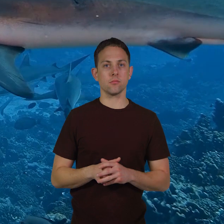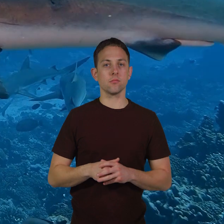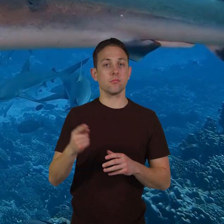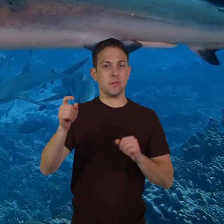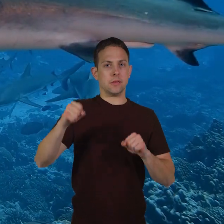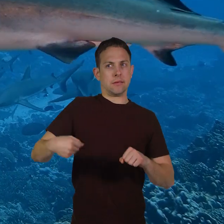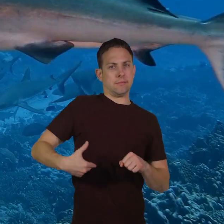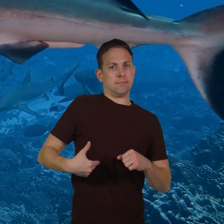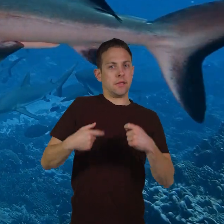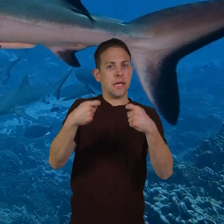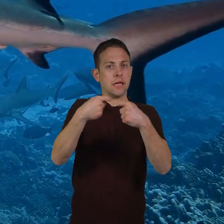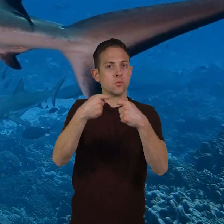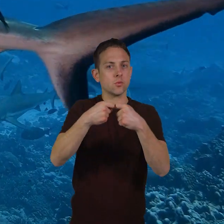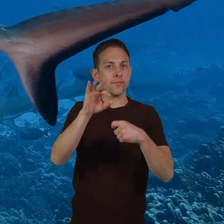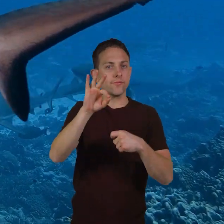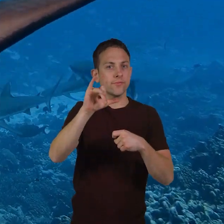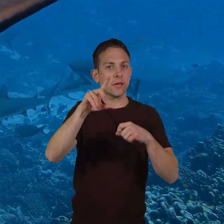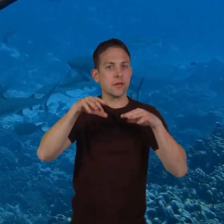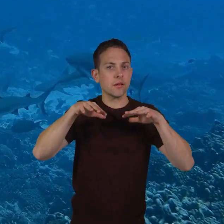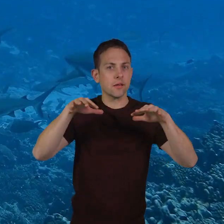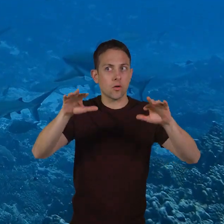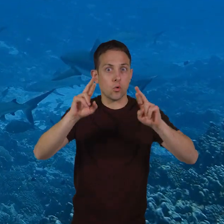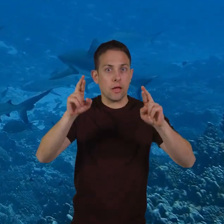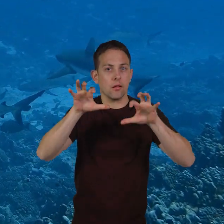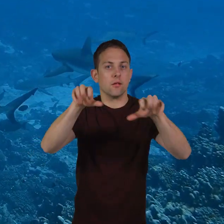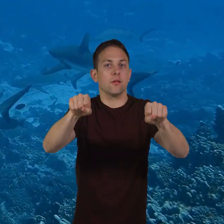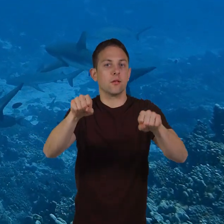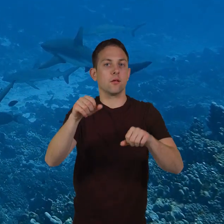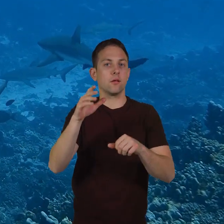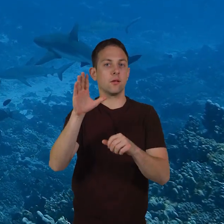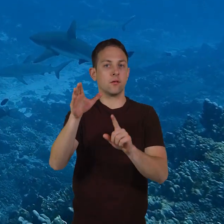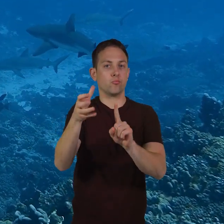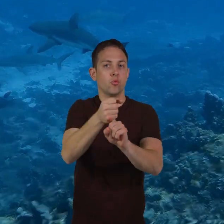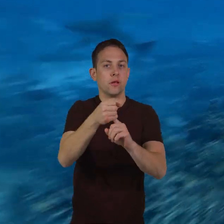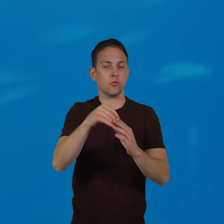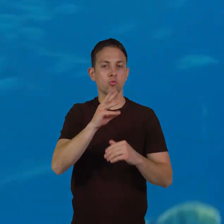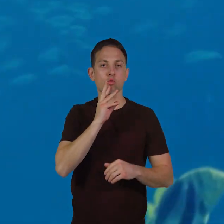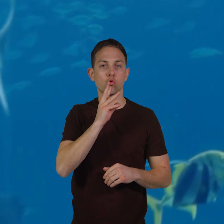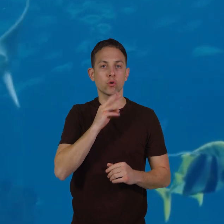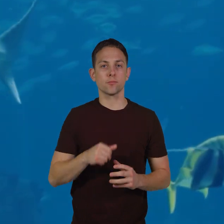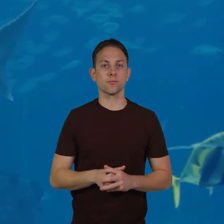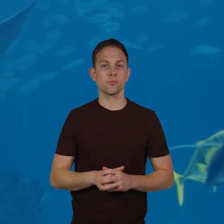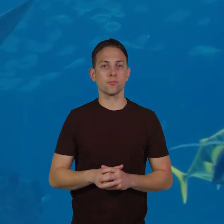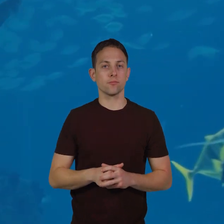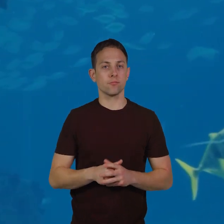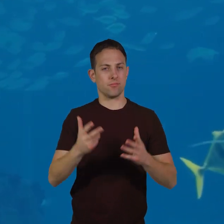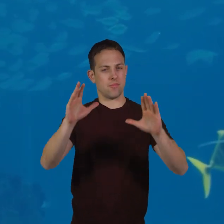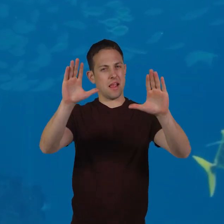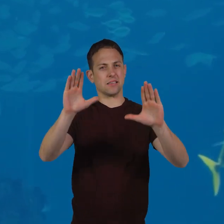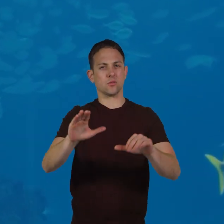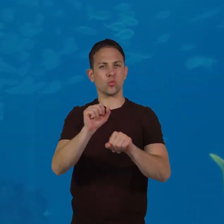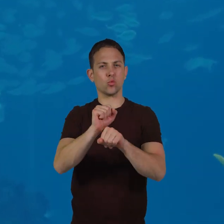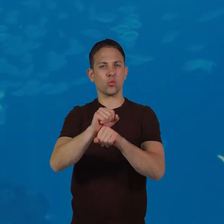detect electric fields given off by the shark's prey in the water. Excellent work, aquatic experts!